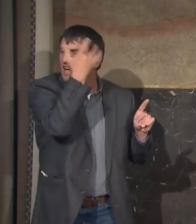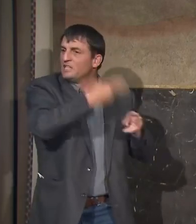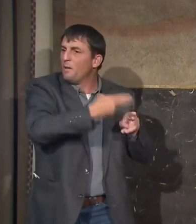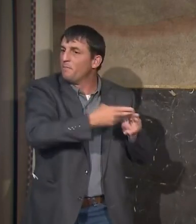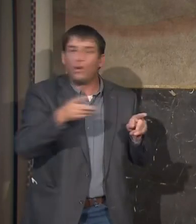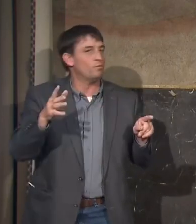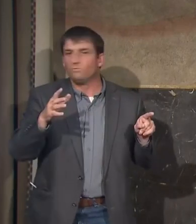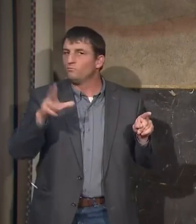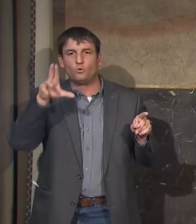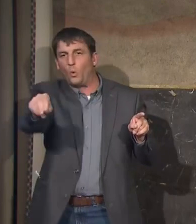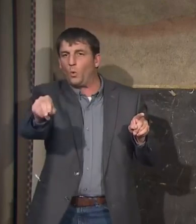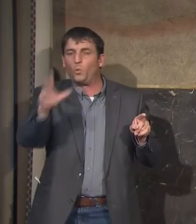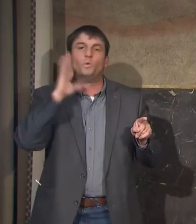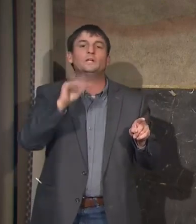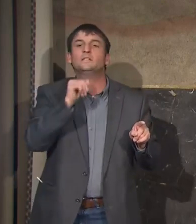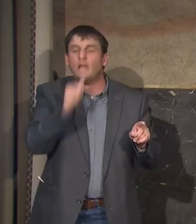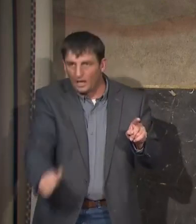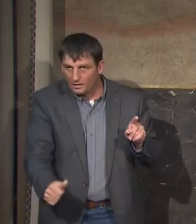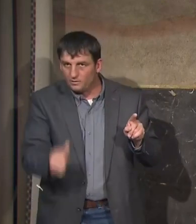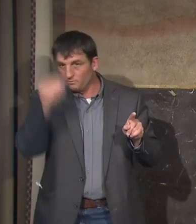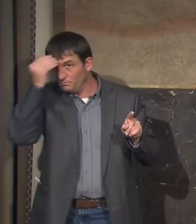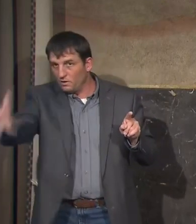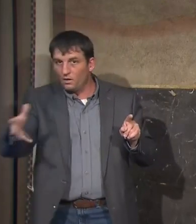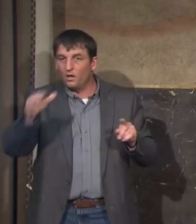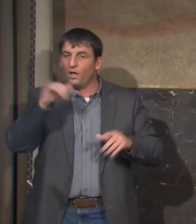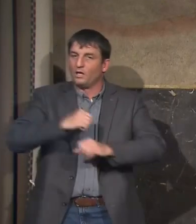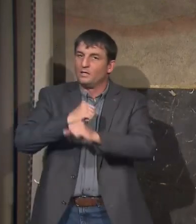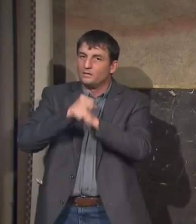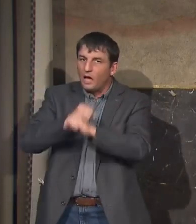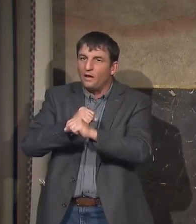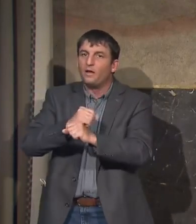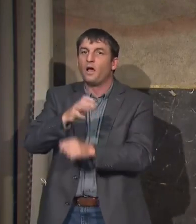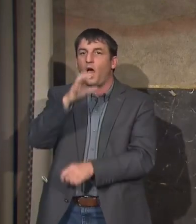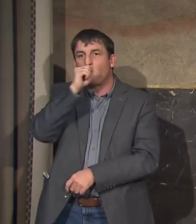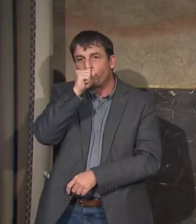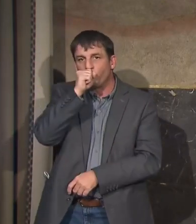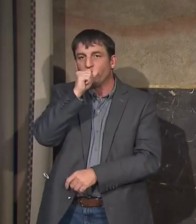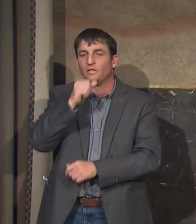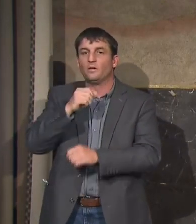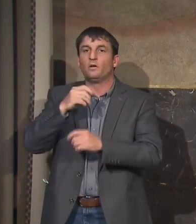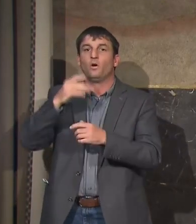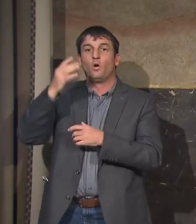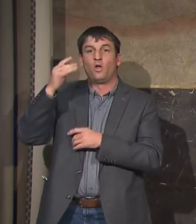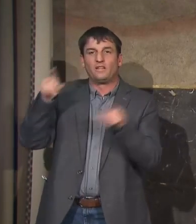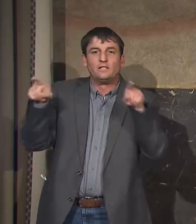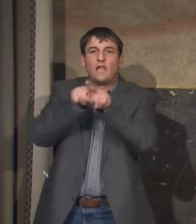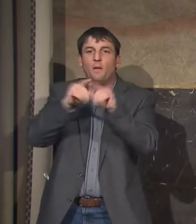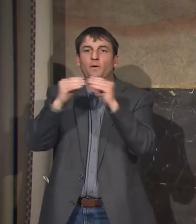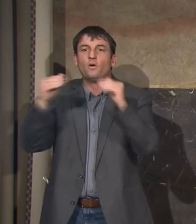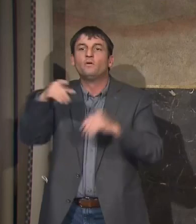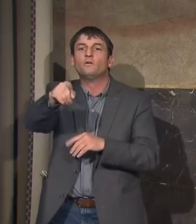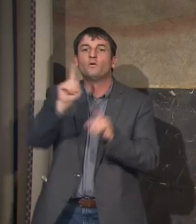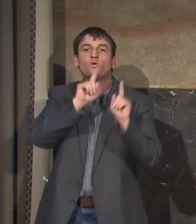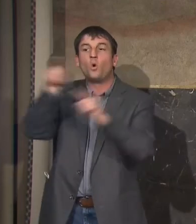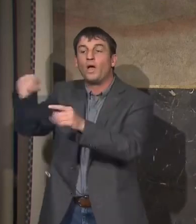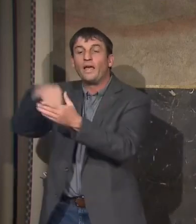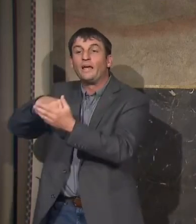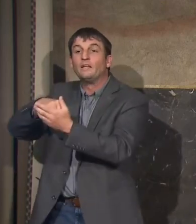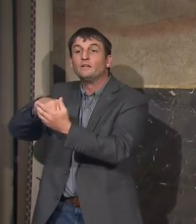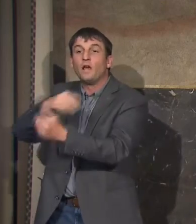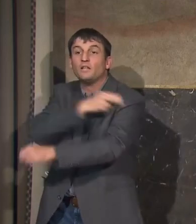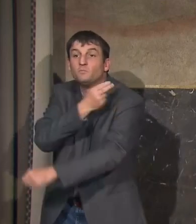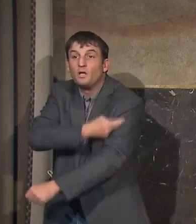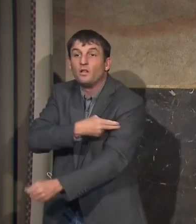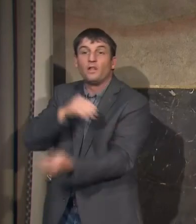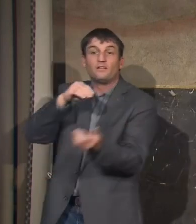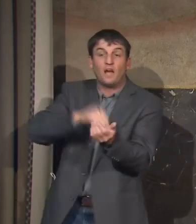confidentiality and security as you would expect in receiving a doctor's office or a hospital. I also have a little